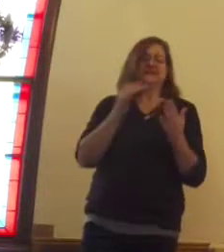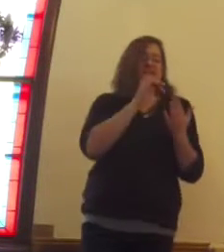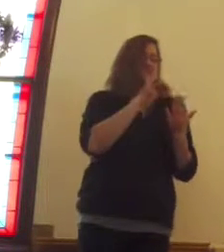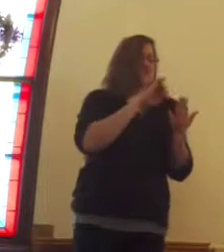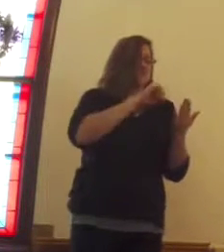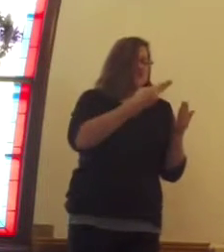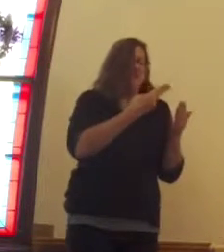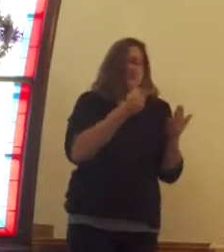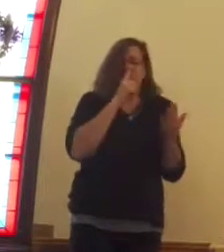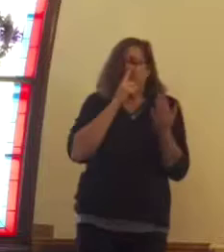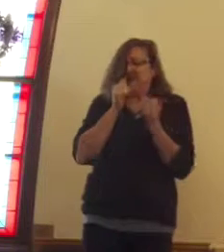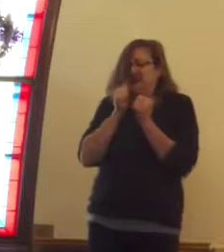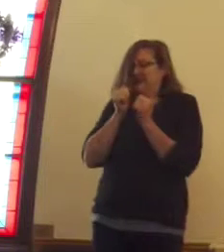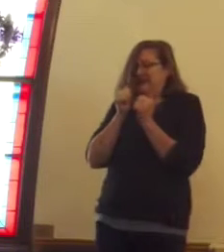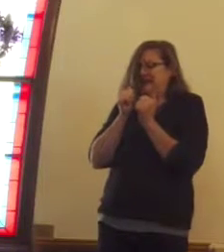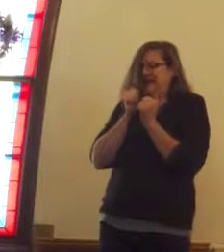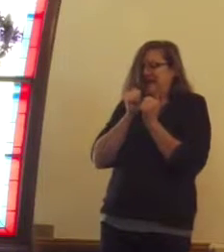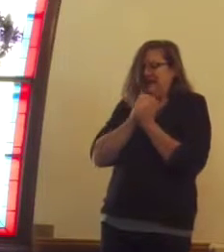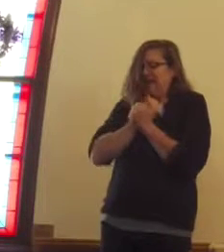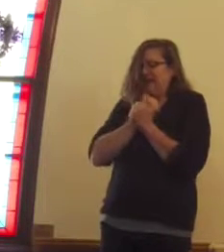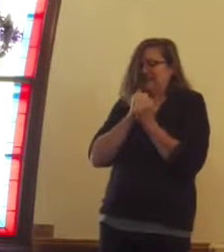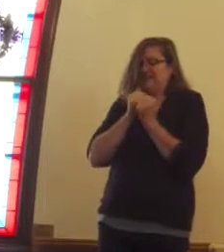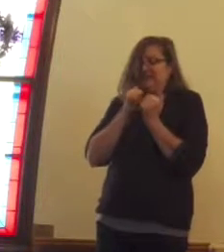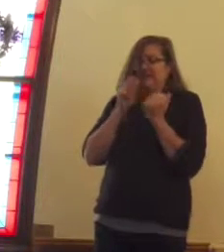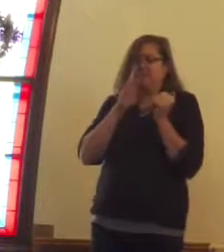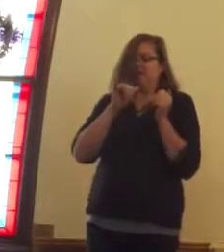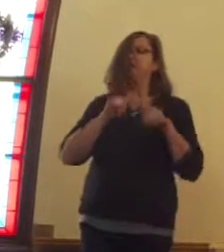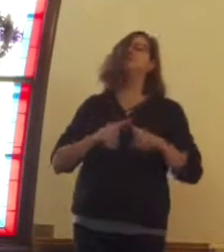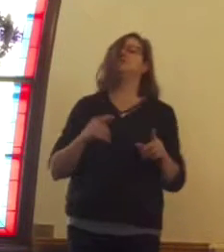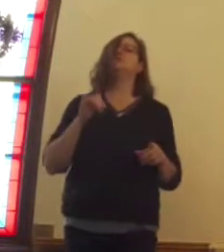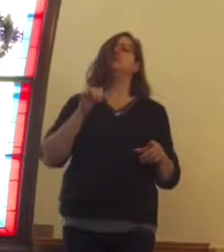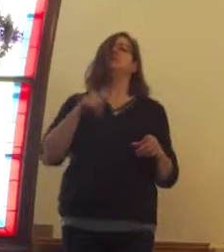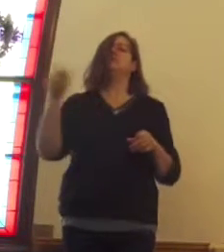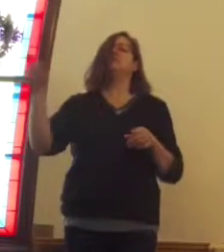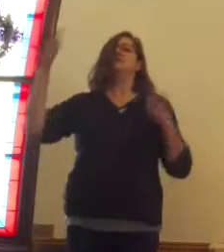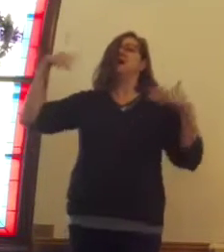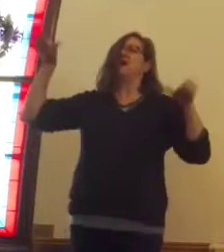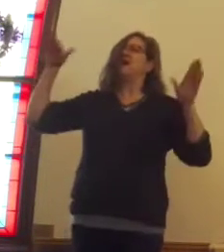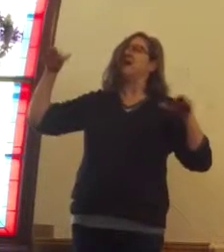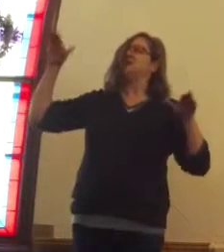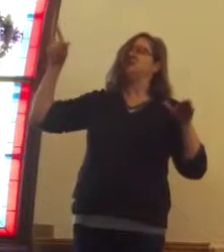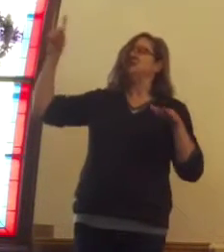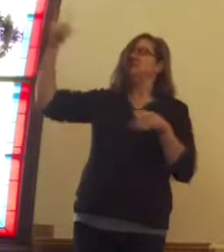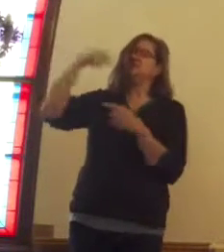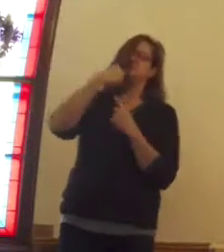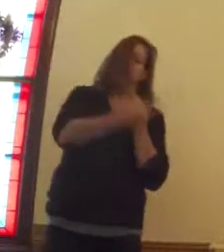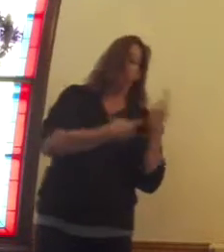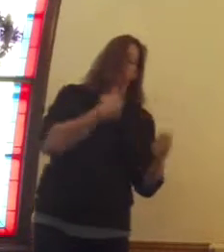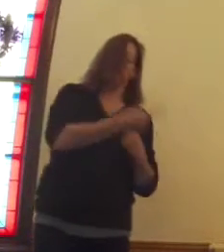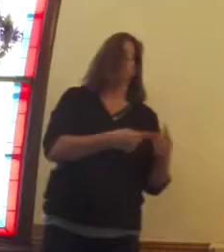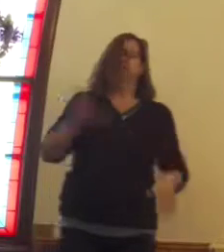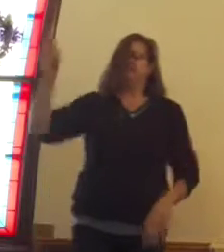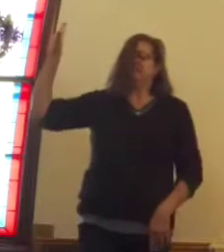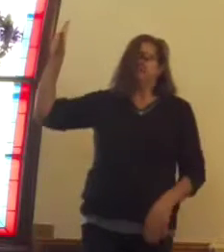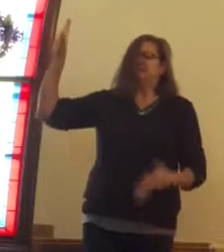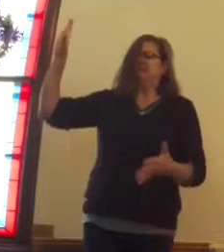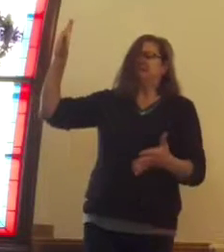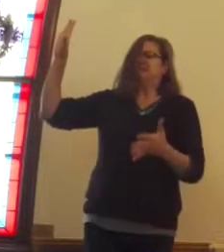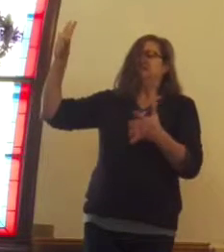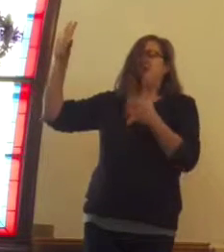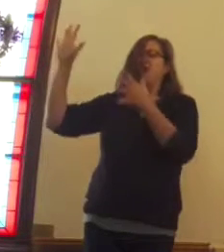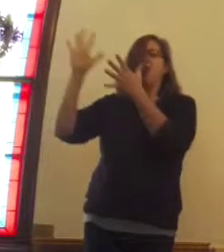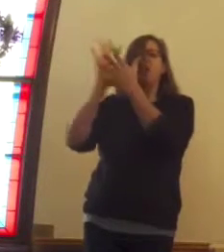Mary, Joseph is obedient to what the angels tell him, or the angel tells him, and follows suit.